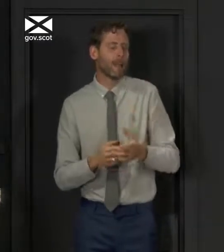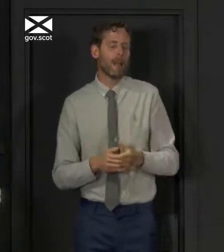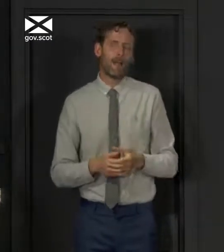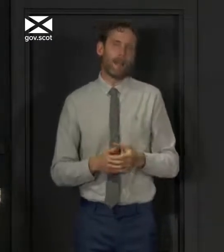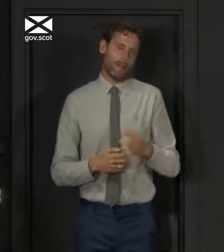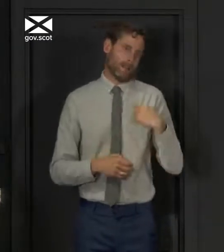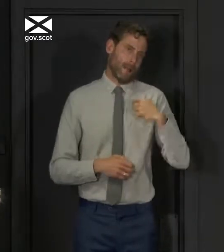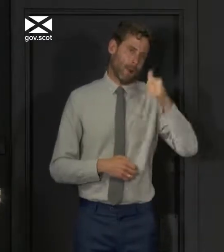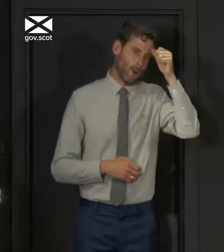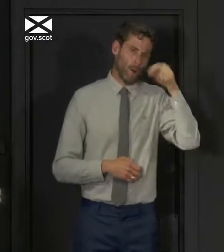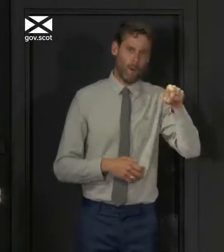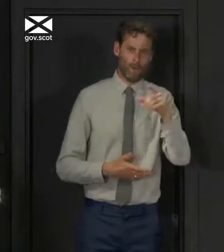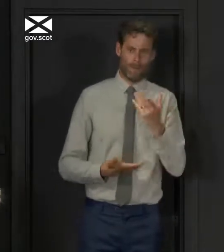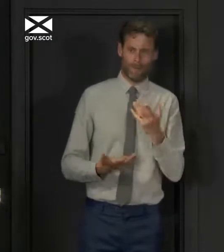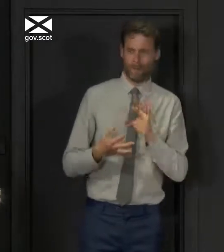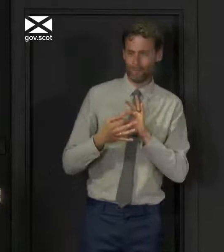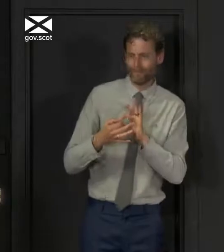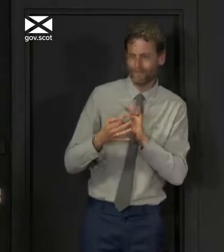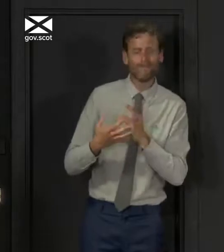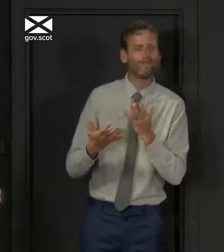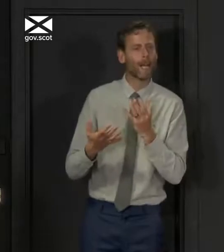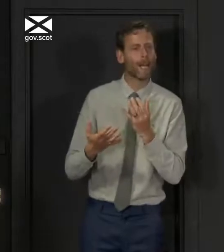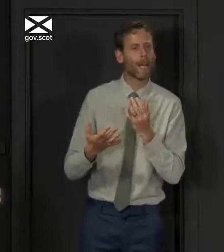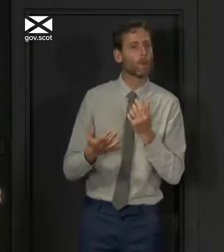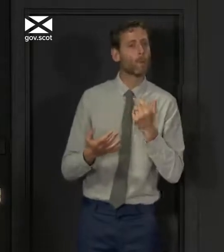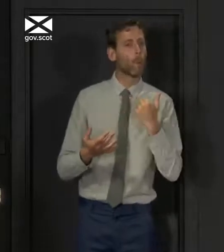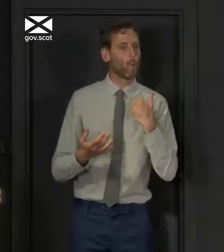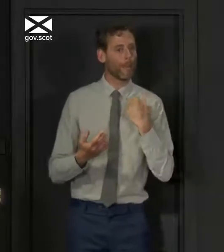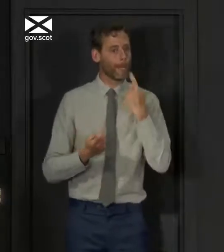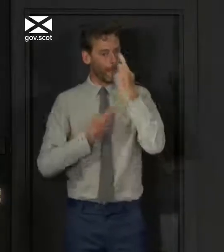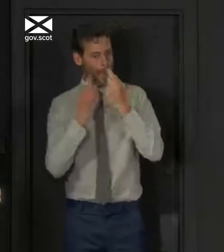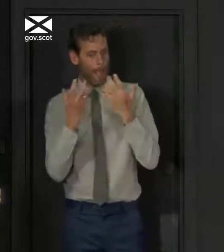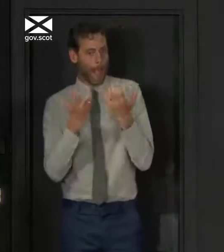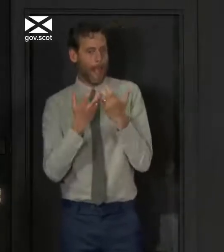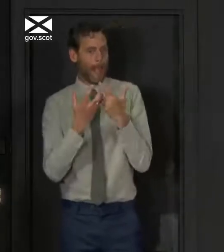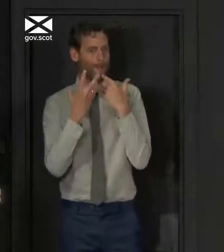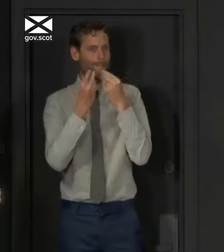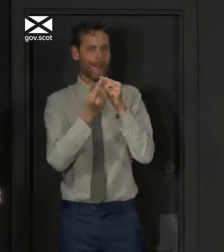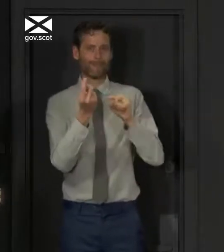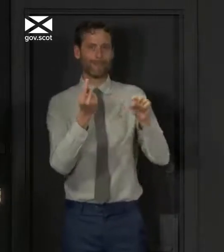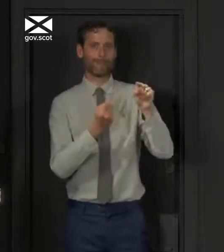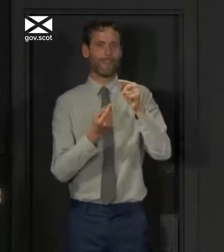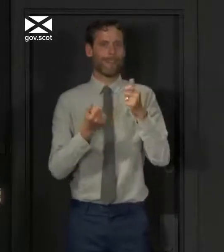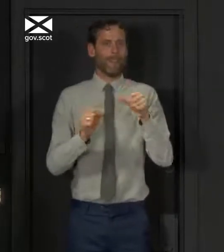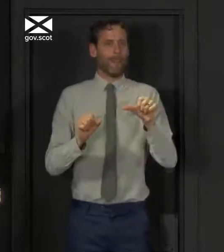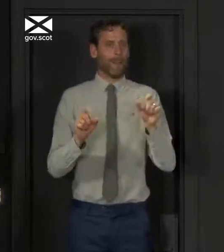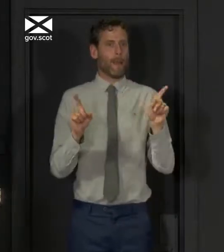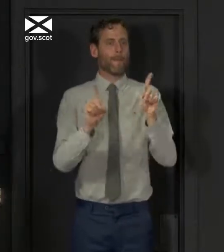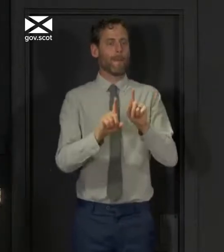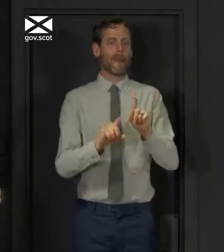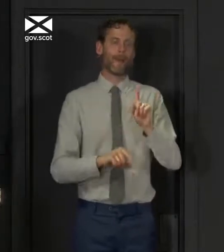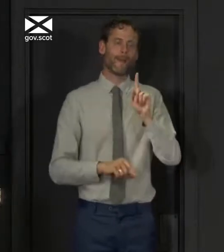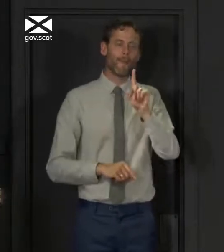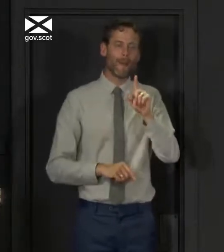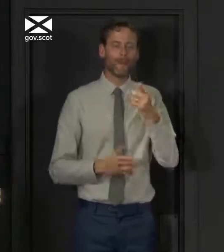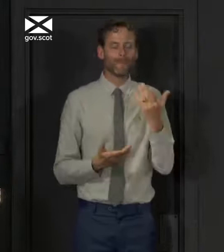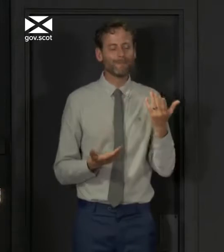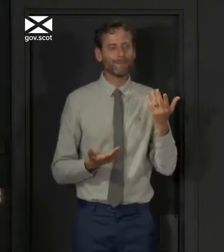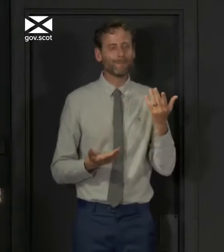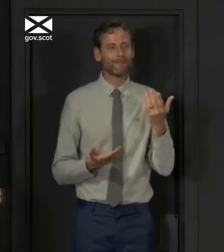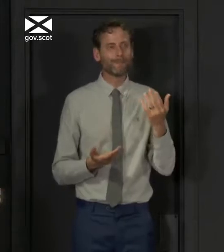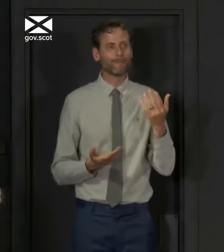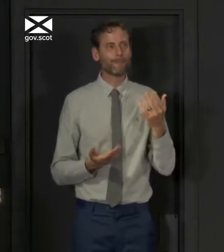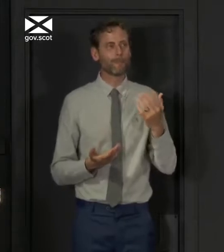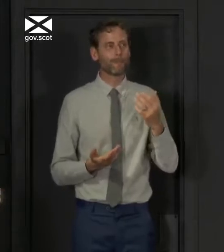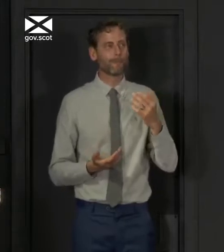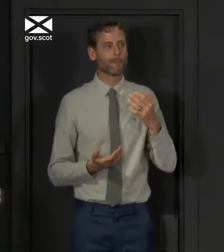recognise that. And I said today we are looking specifically at that. I think there will always be a limit to the